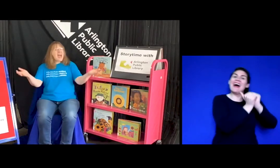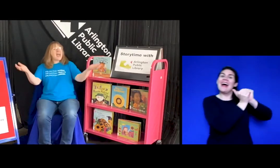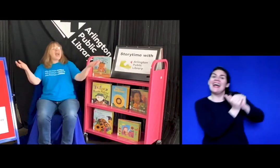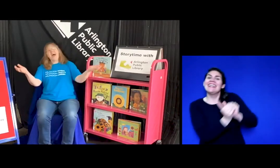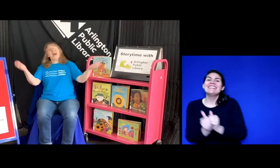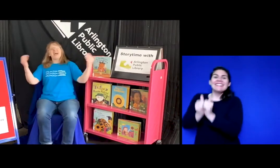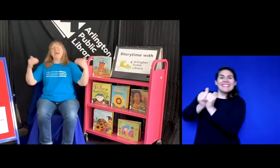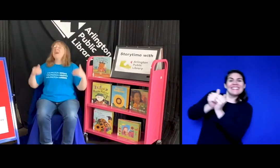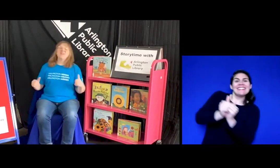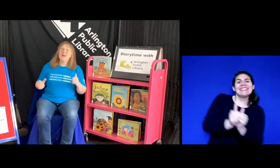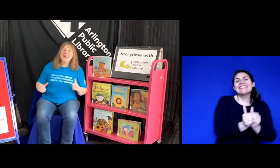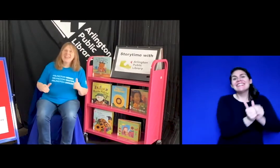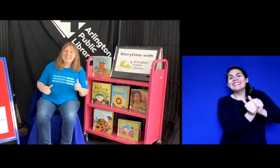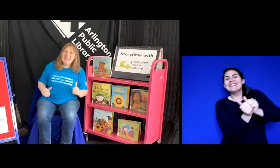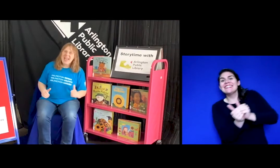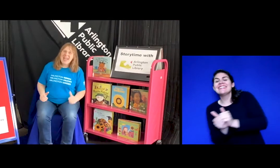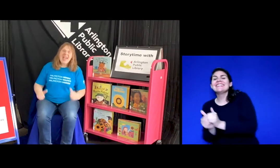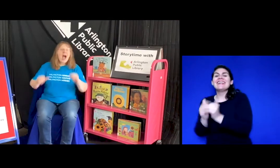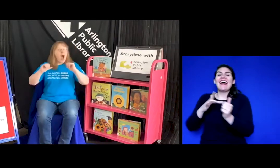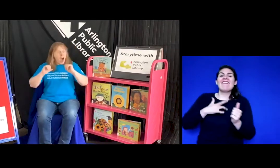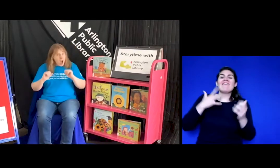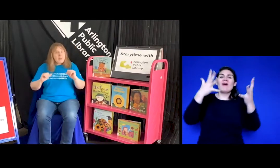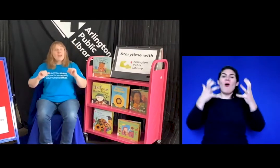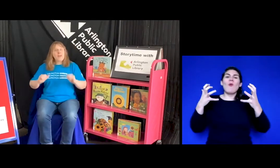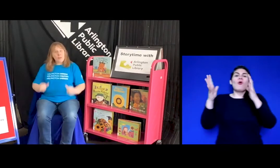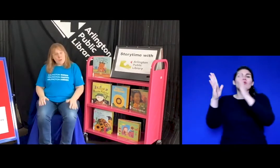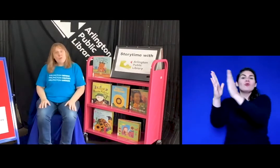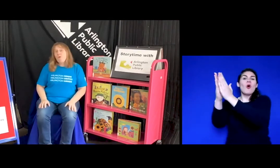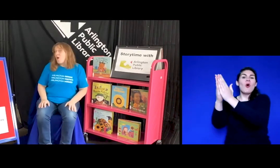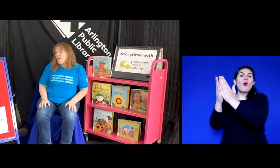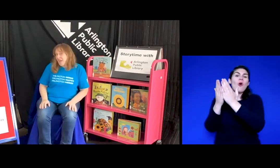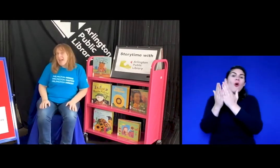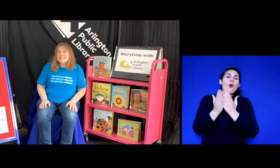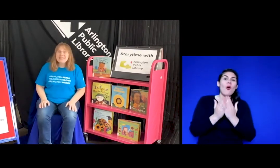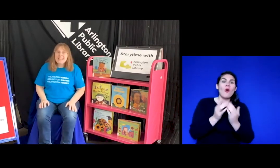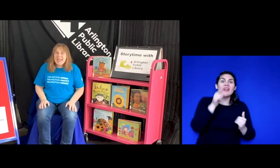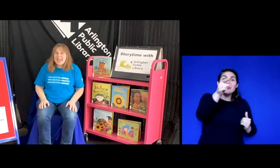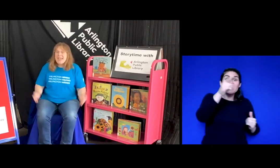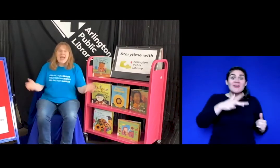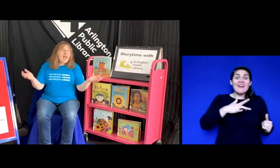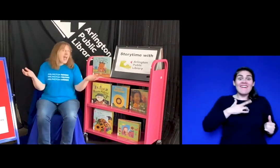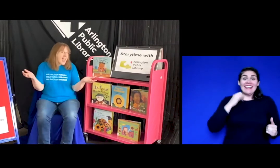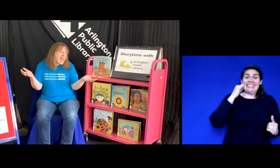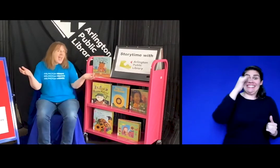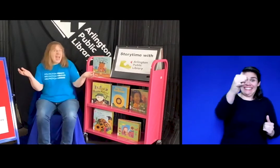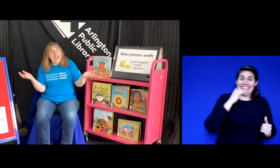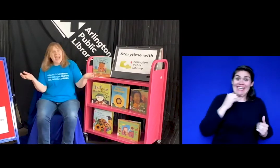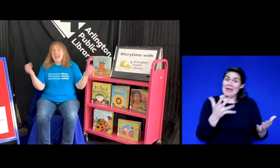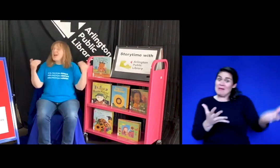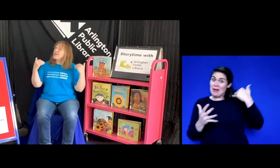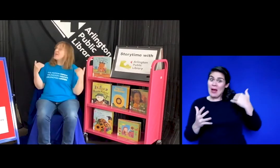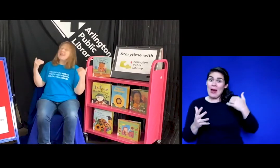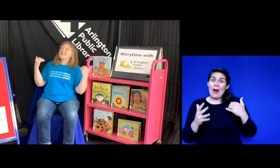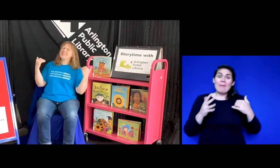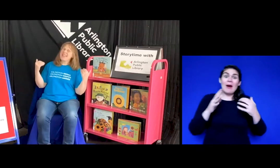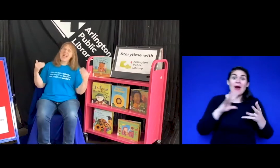hey what do you say i'm in the mood for that today hey hey what do you say